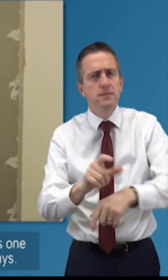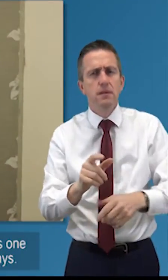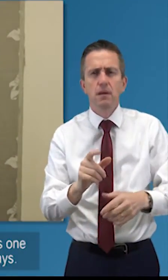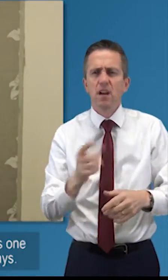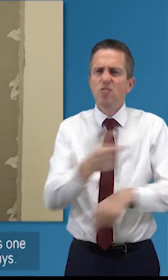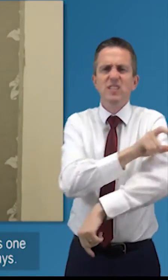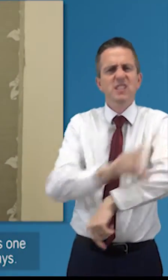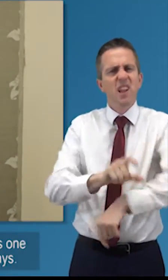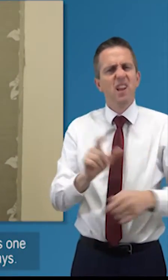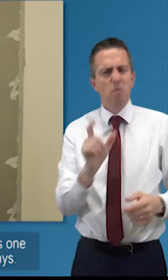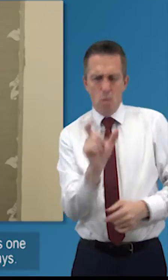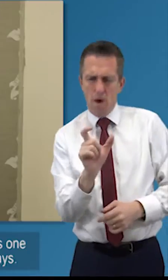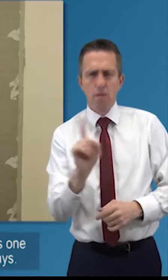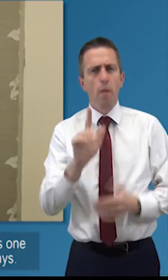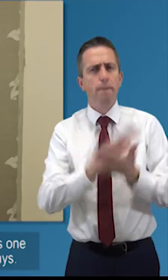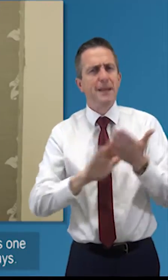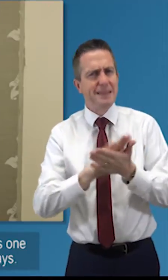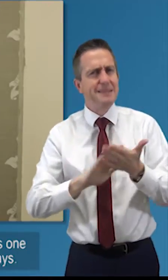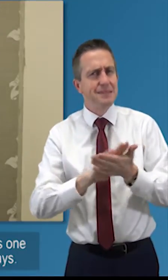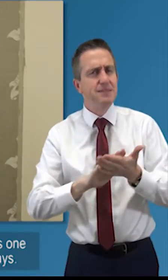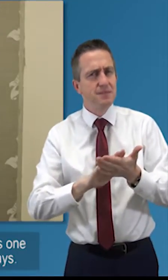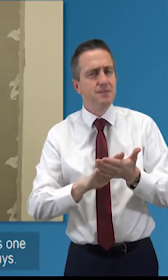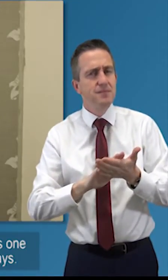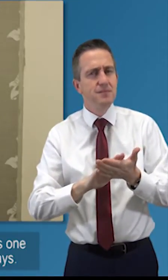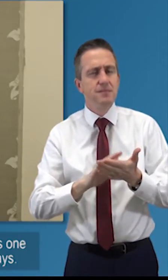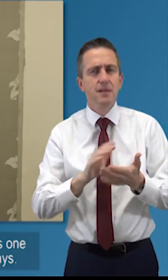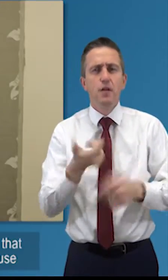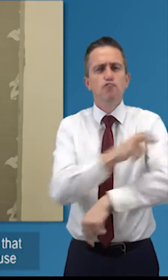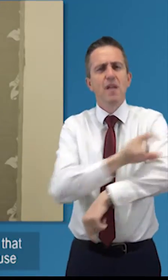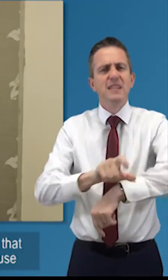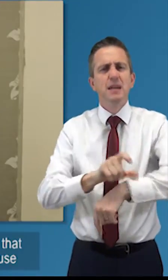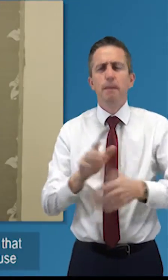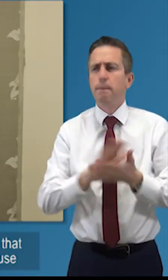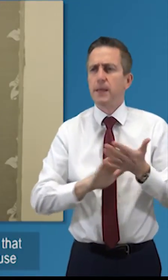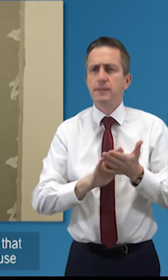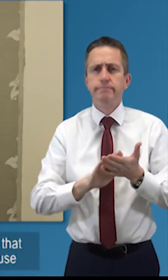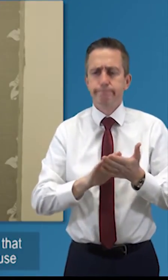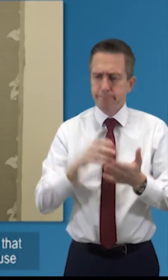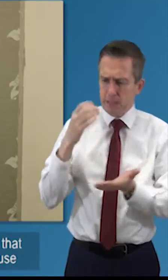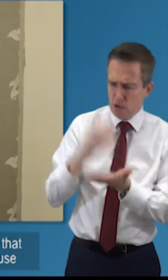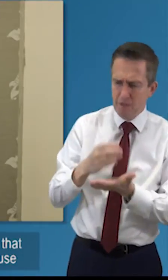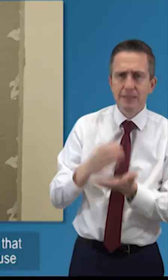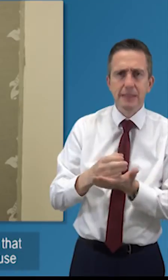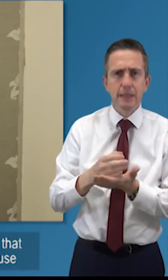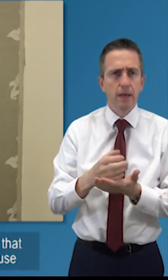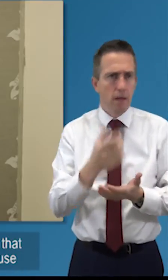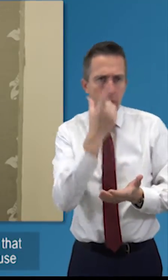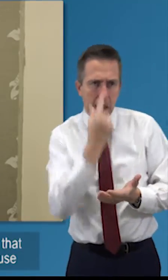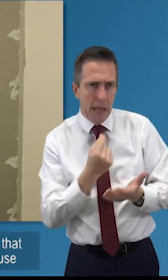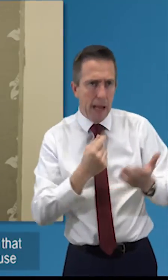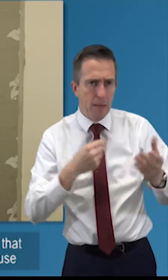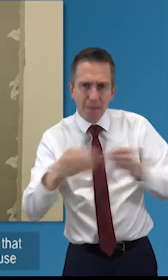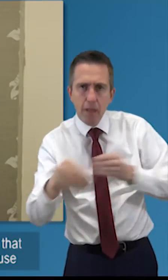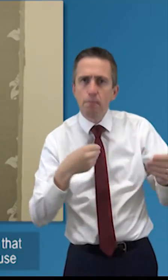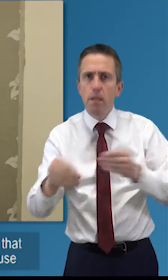resilience means it's one of these words that gets used quite a lot nowadays it's a charity that can cope with